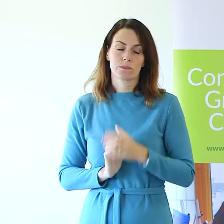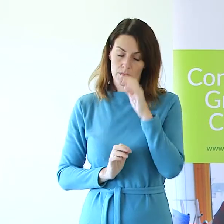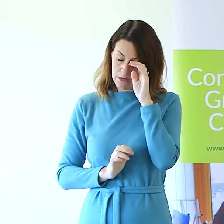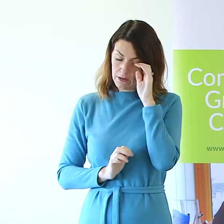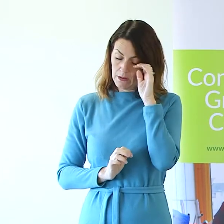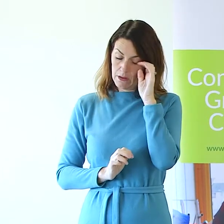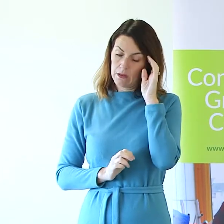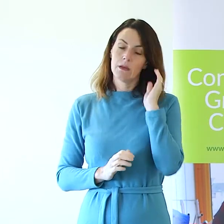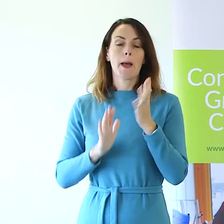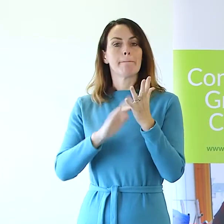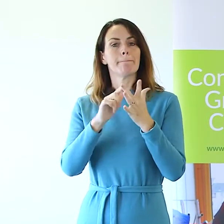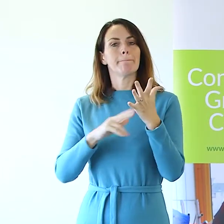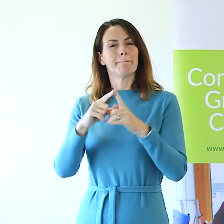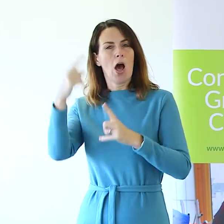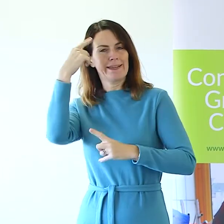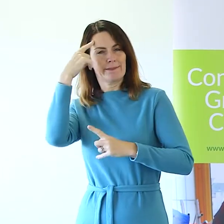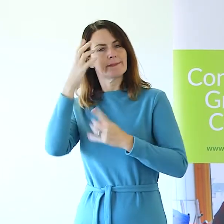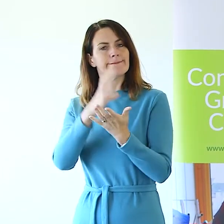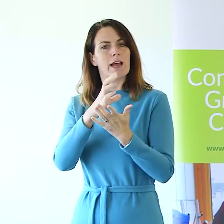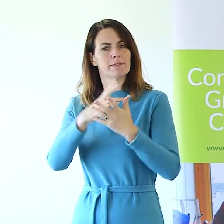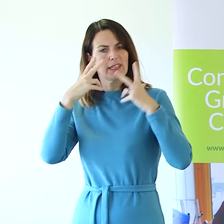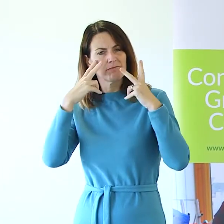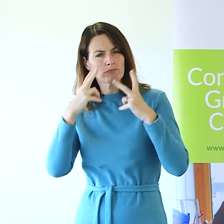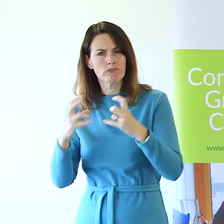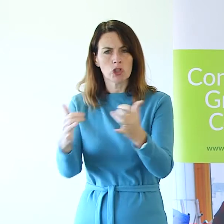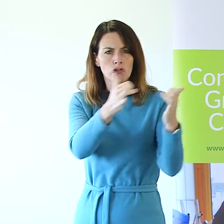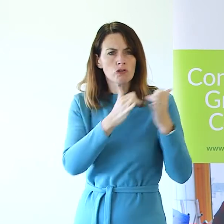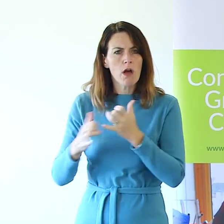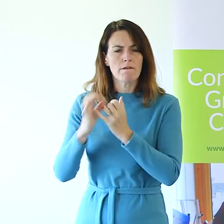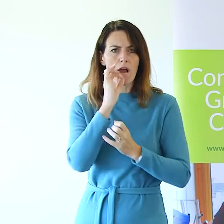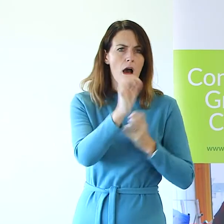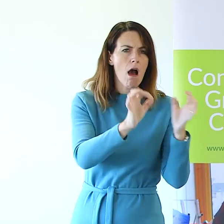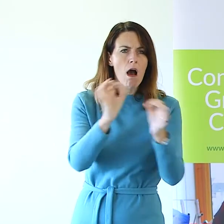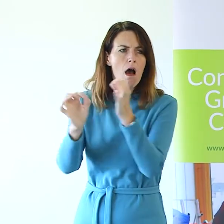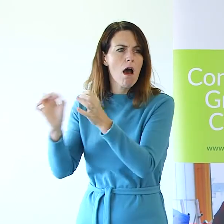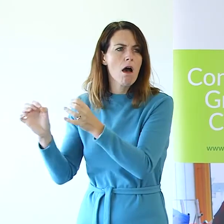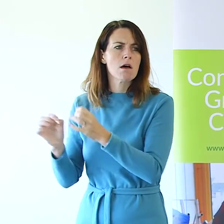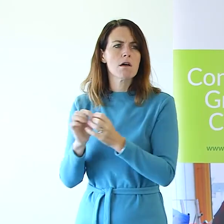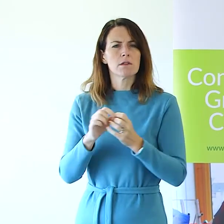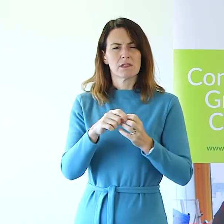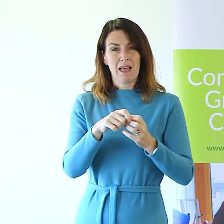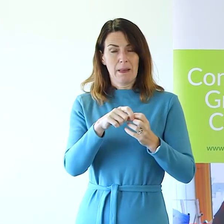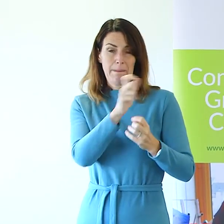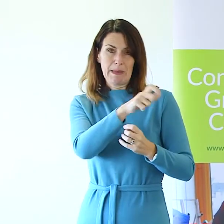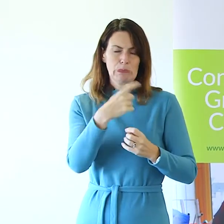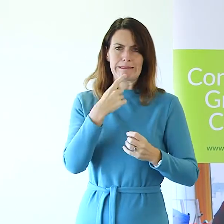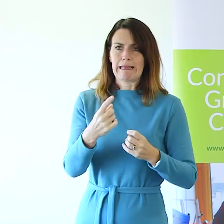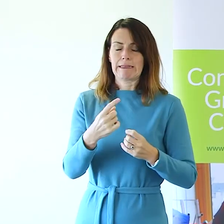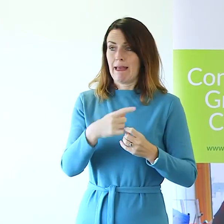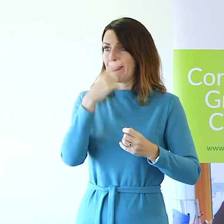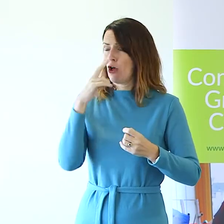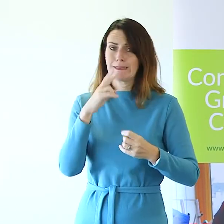A survey by MIND found that 79% of adult respondents rated being unable to see friends,